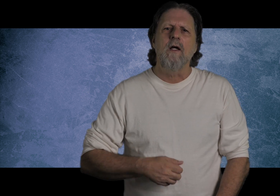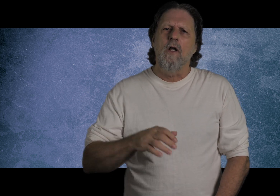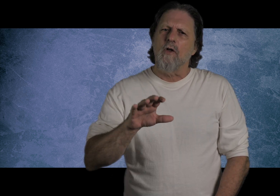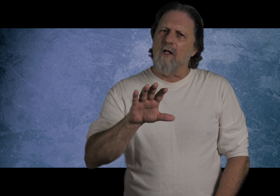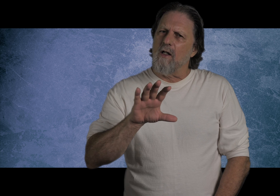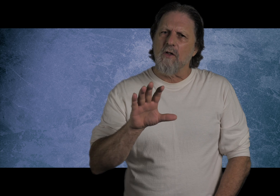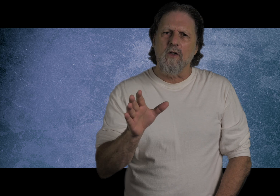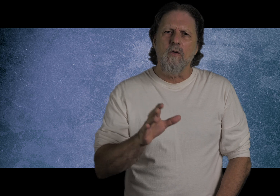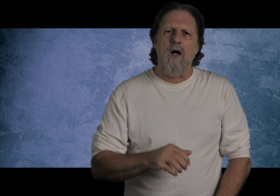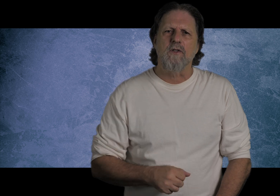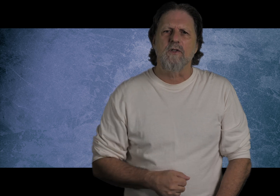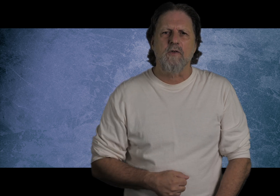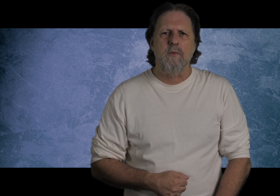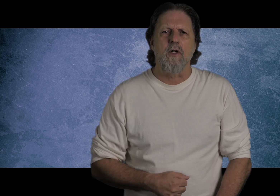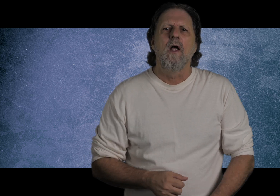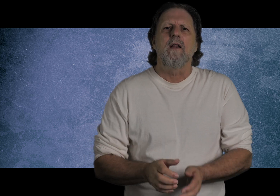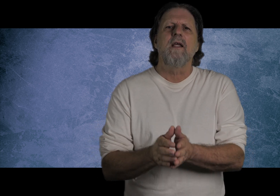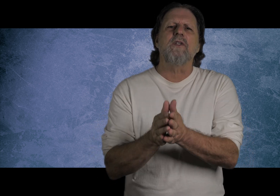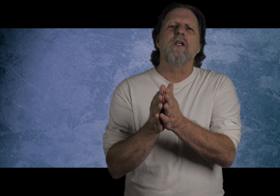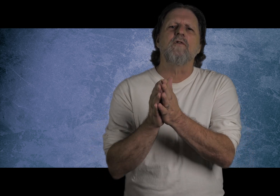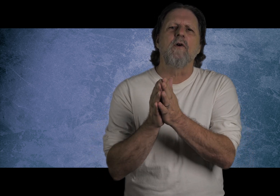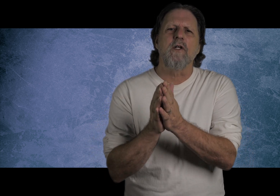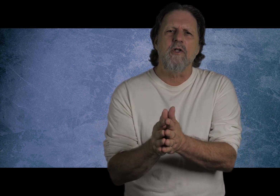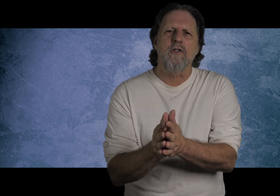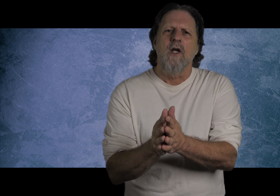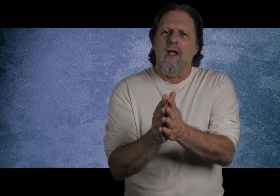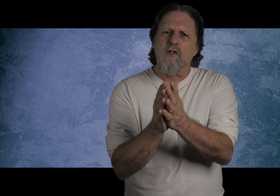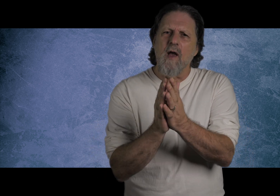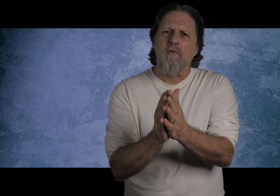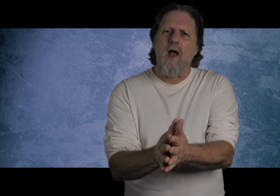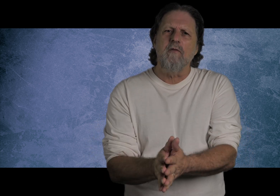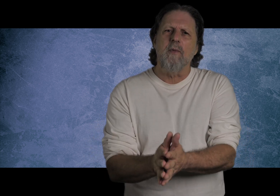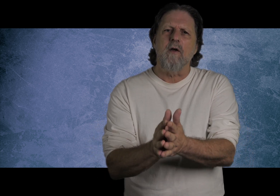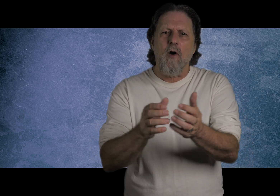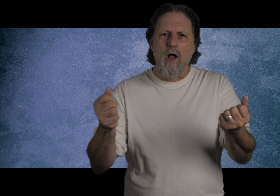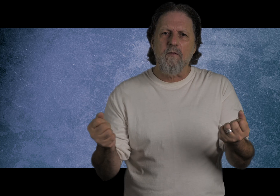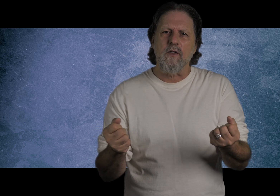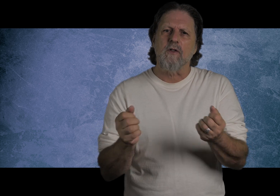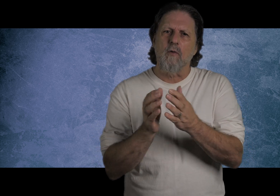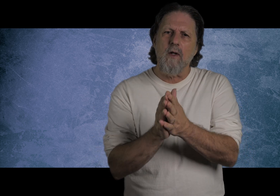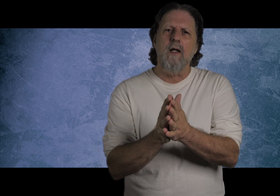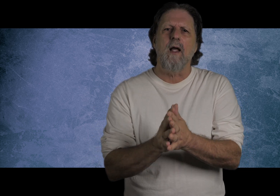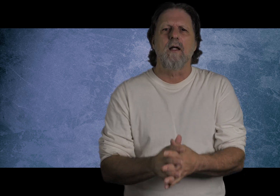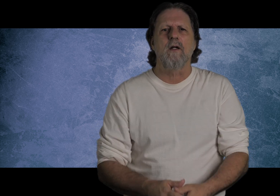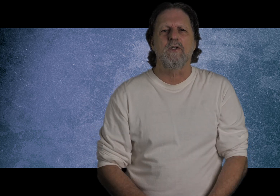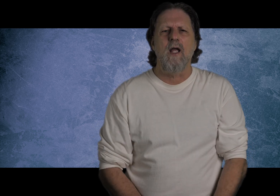looking into the nuances of Scripture. This is for the church. It is meant for everybody, for all of us, to read and understand.